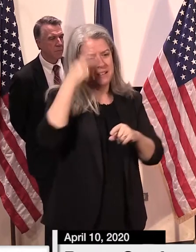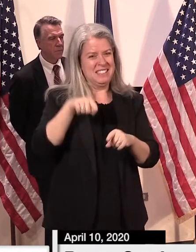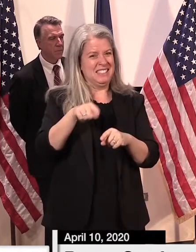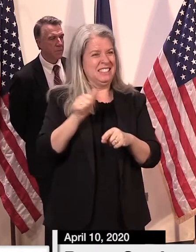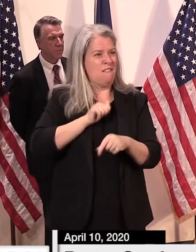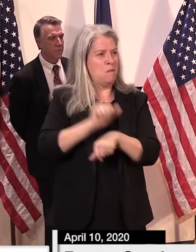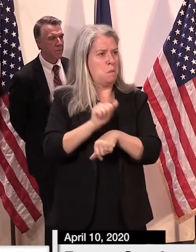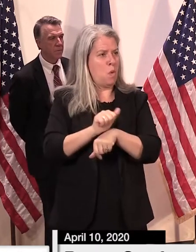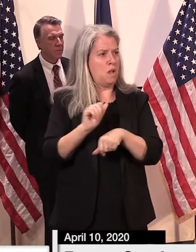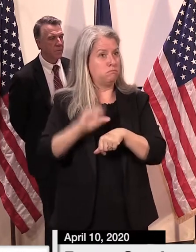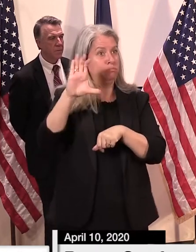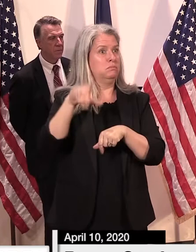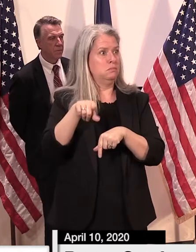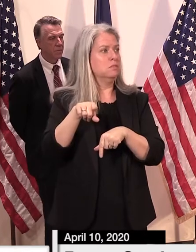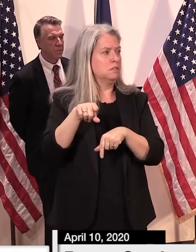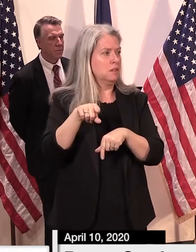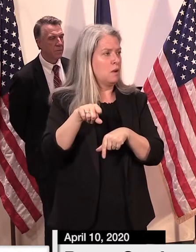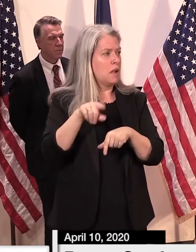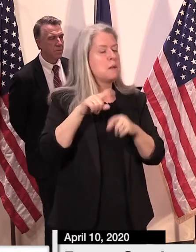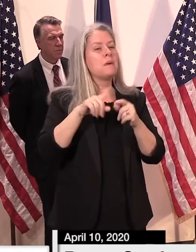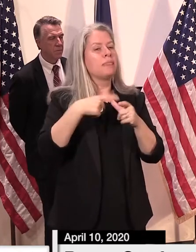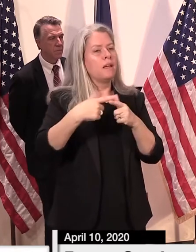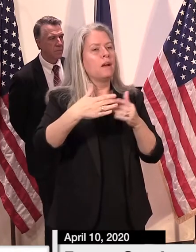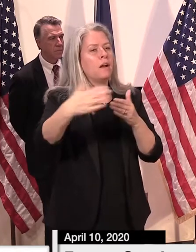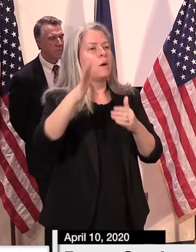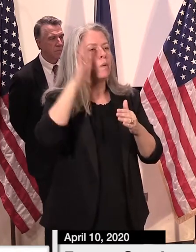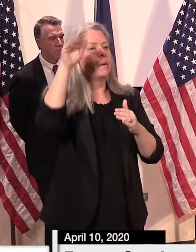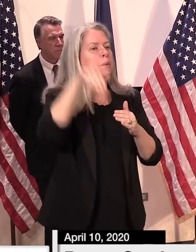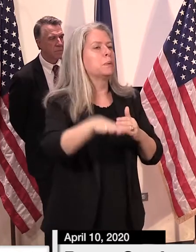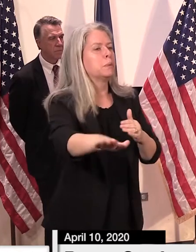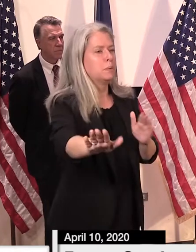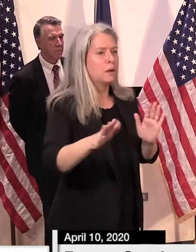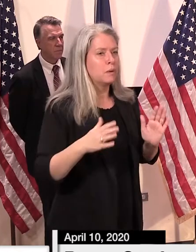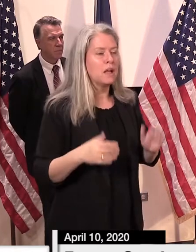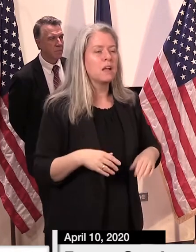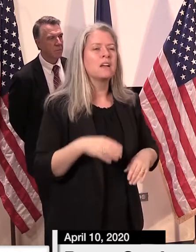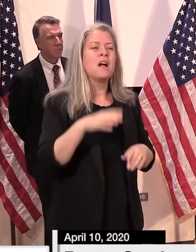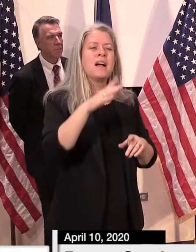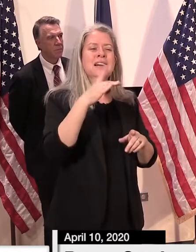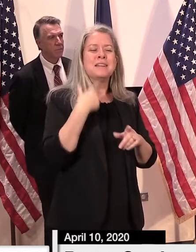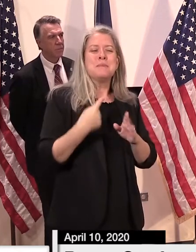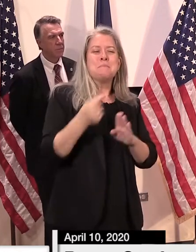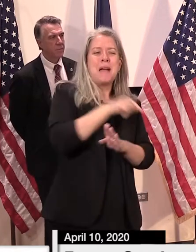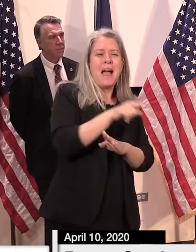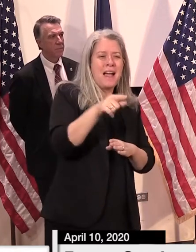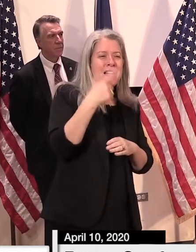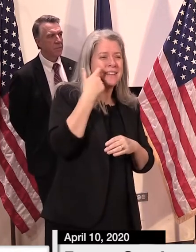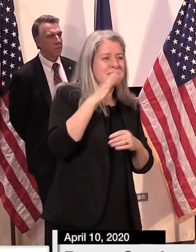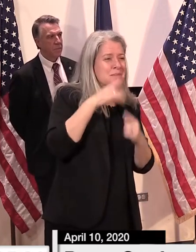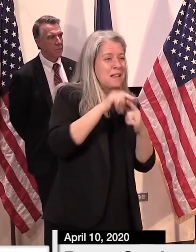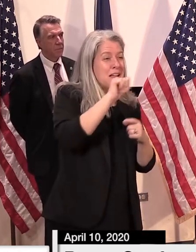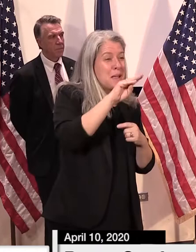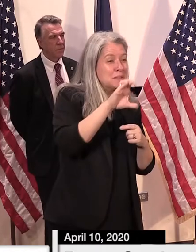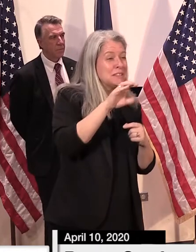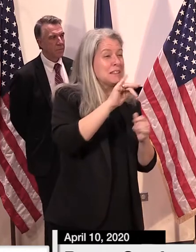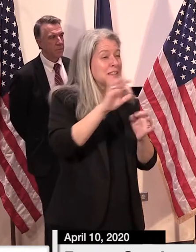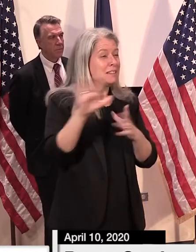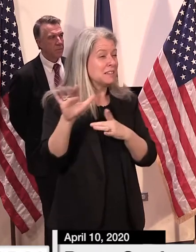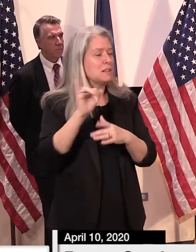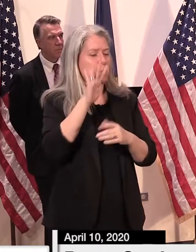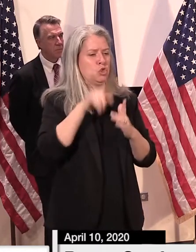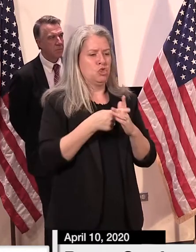see a leveling off. I also just wanted to point out, when I mentioned the alphabetized schedule, that will be starting Sunday